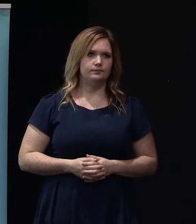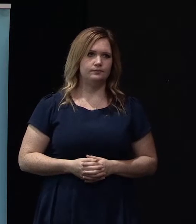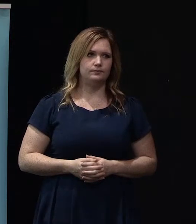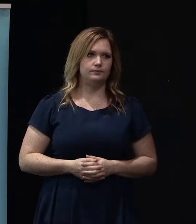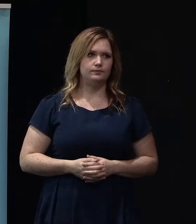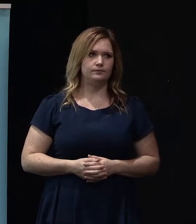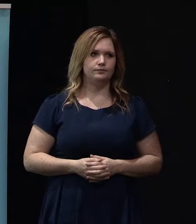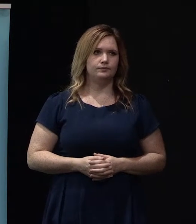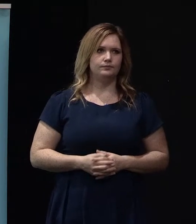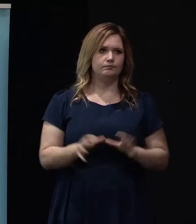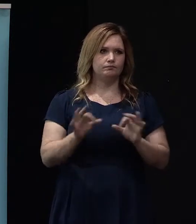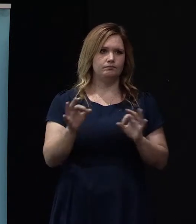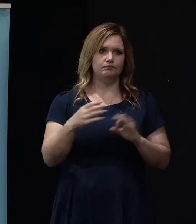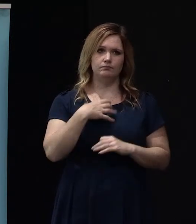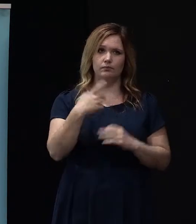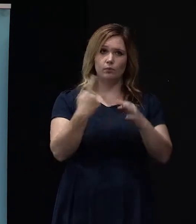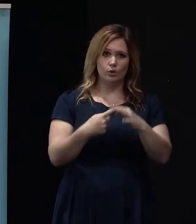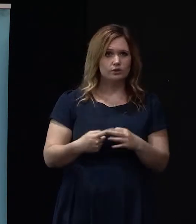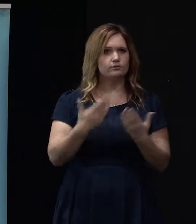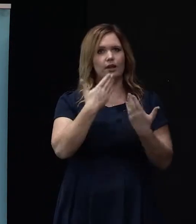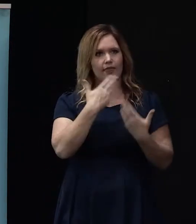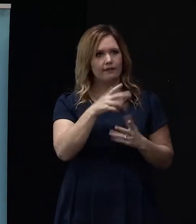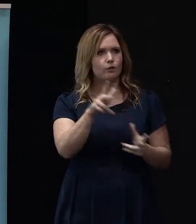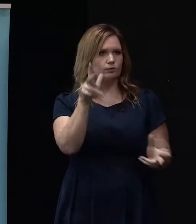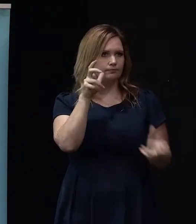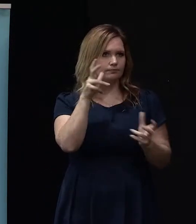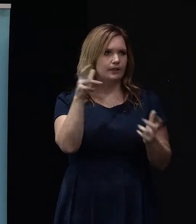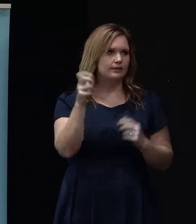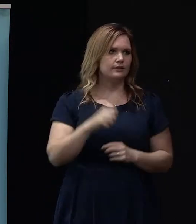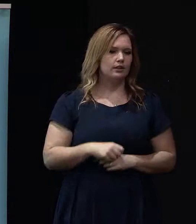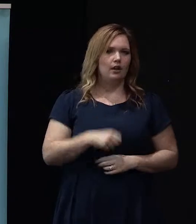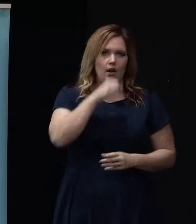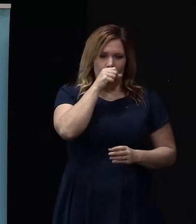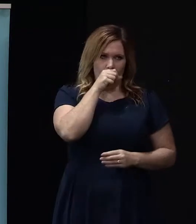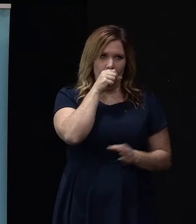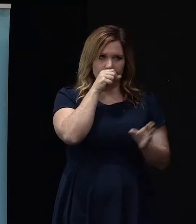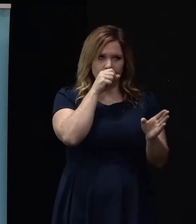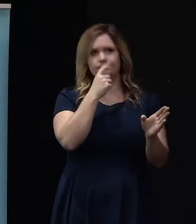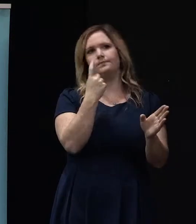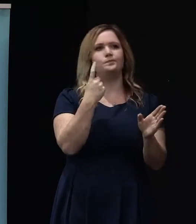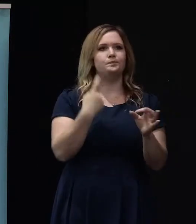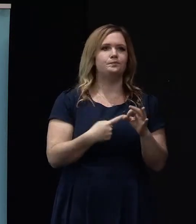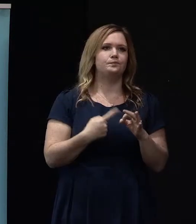Okay. I wonder if there's no further questions. Thank you very much for listening. That's... Oh, one here.